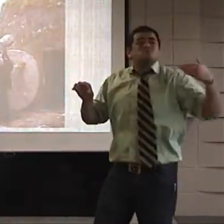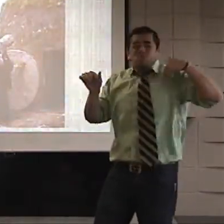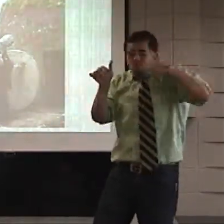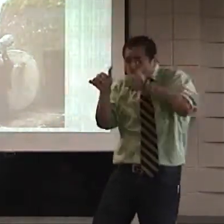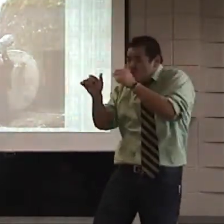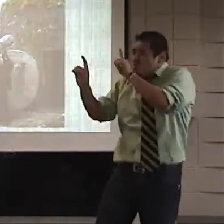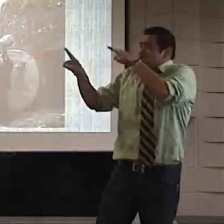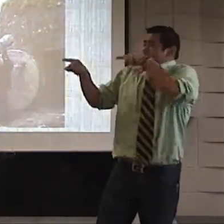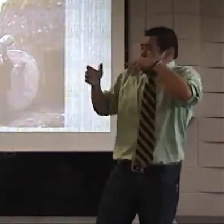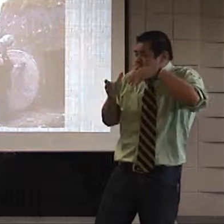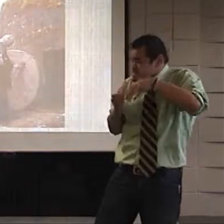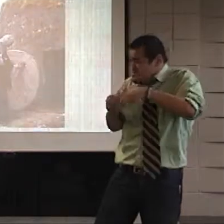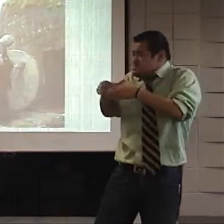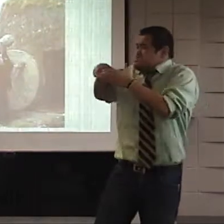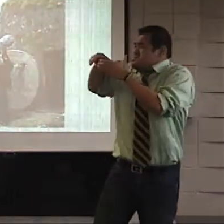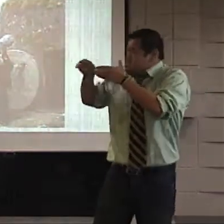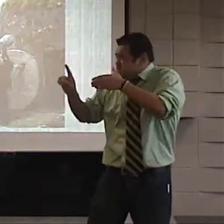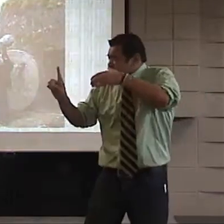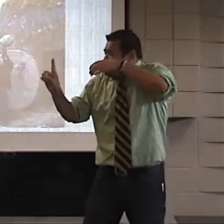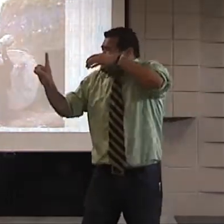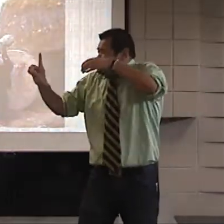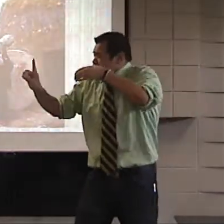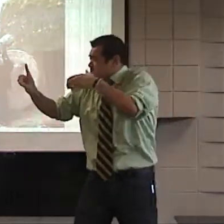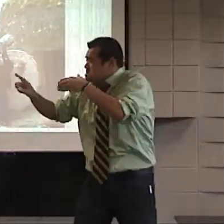And they followed Joseph to the grave site.